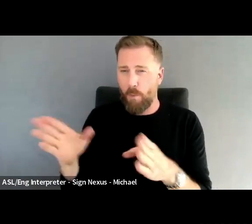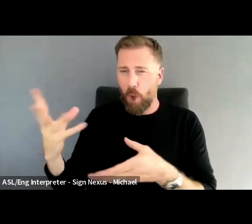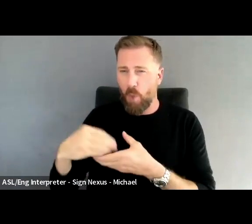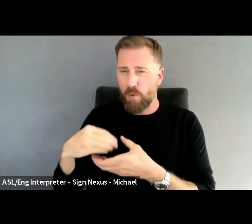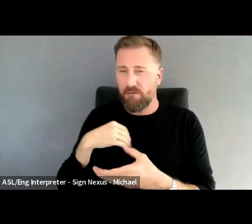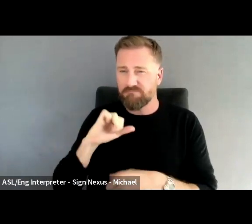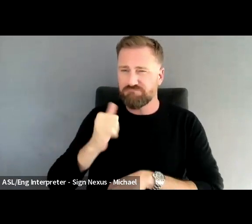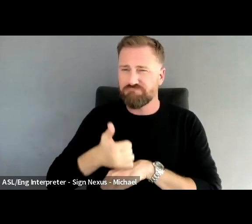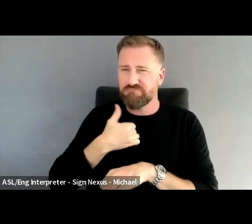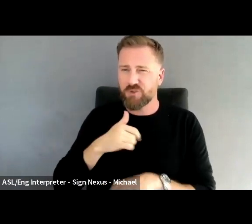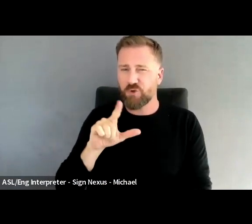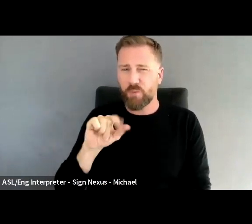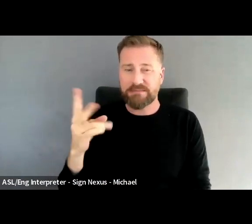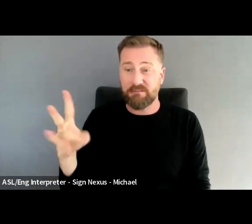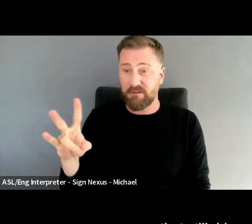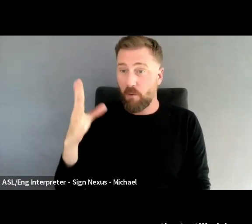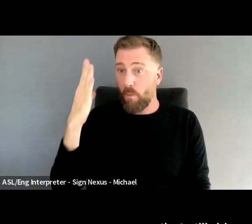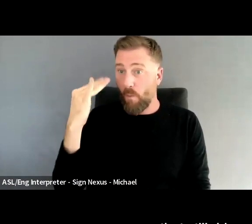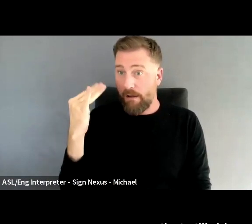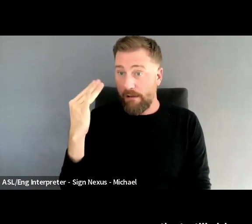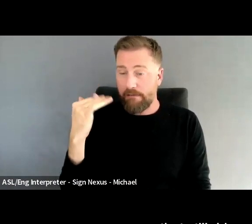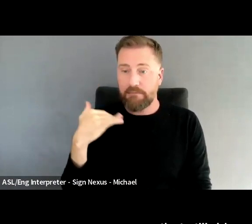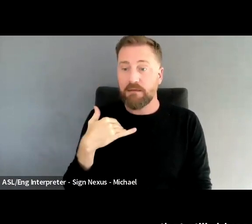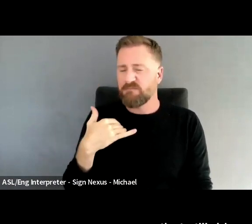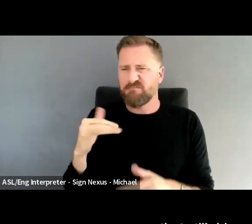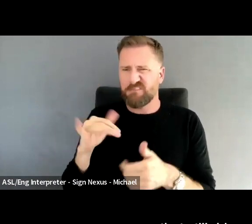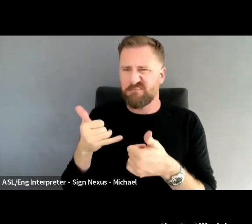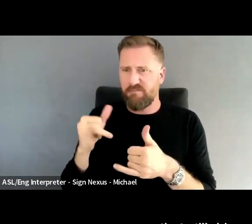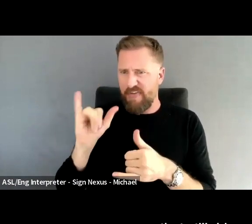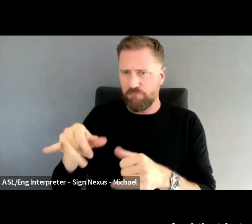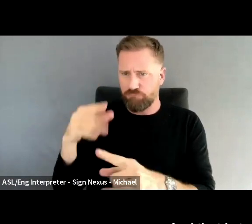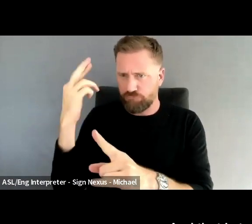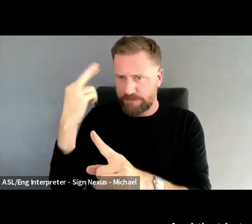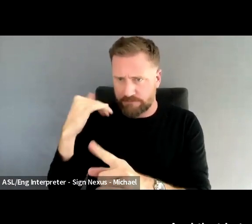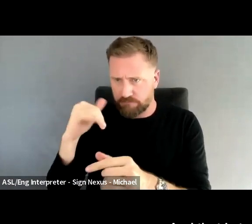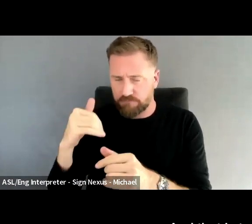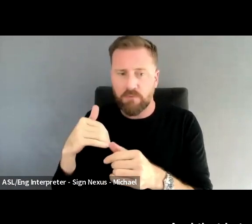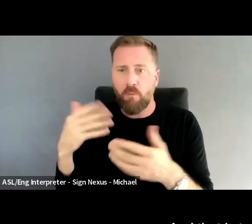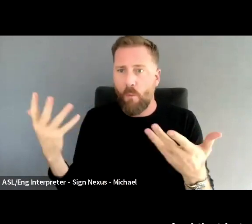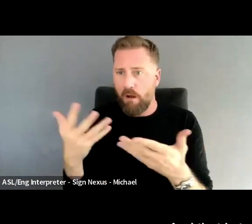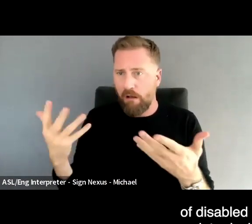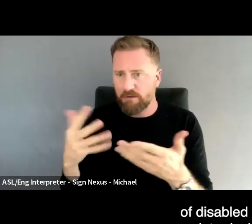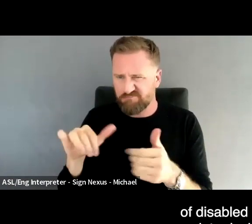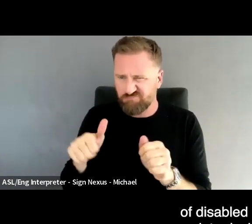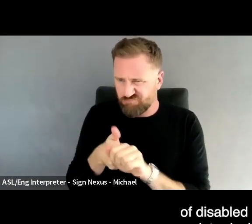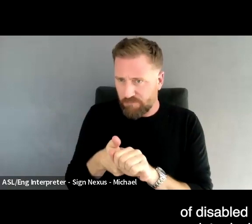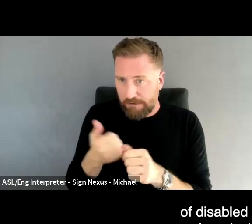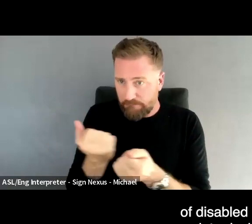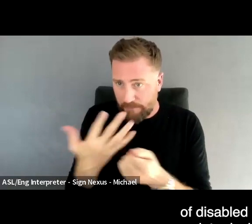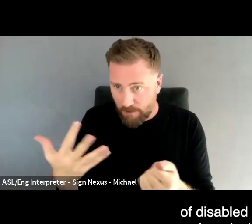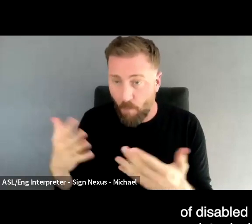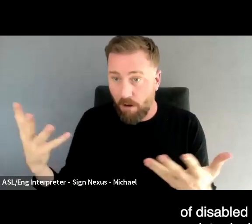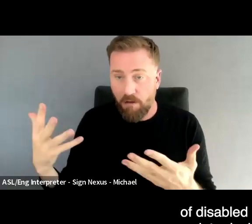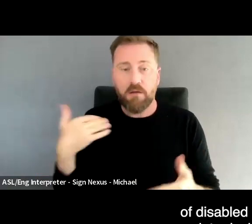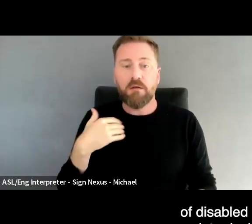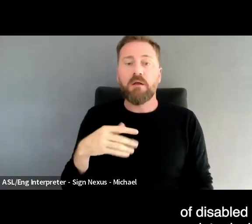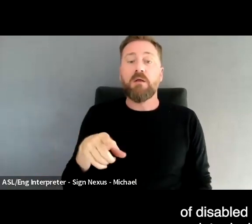or reason for it being there that still drives everything we do today, and that is to bring the perspectives of disabled and